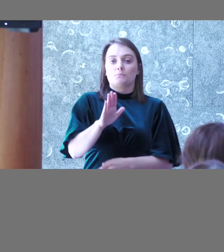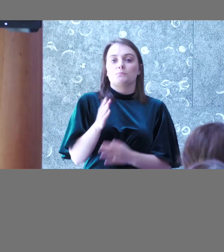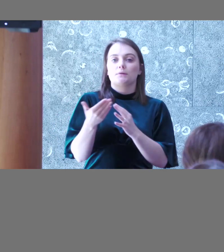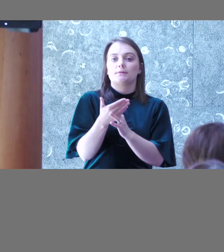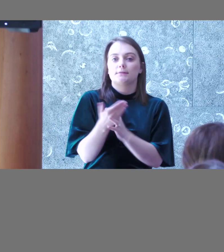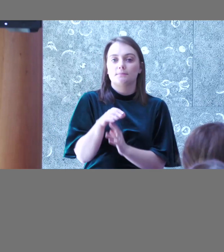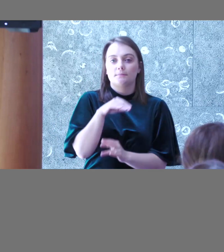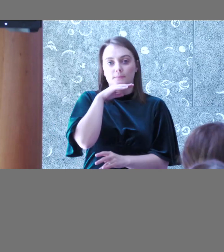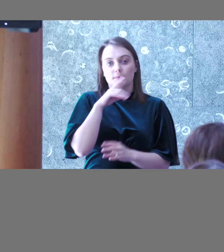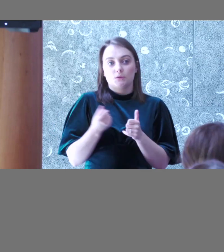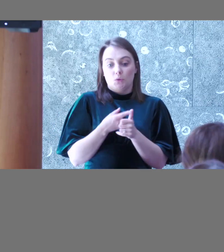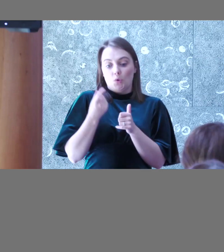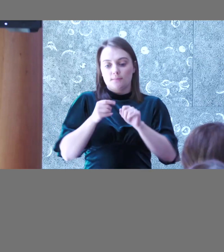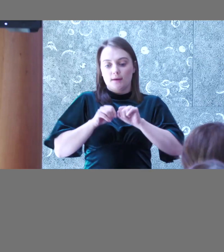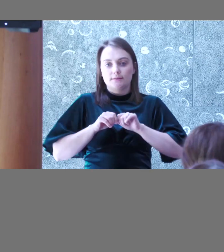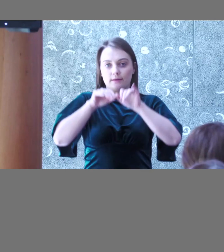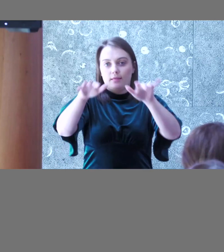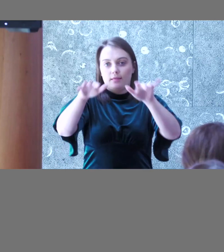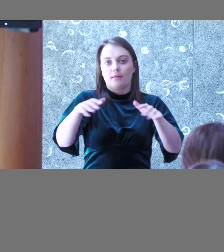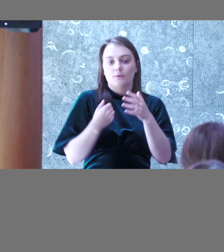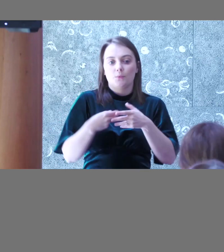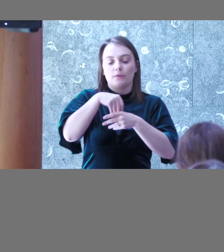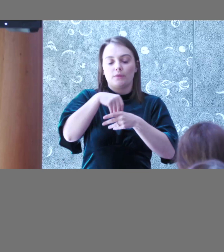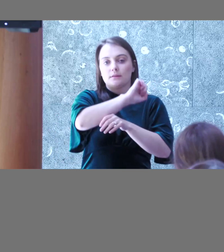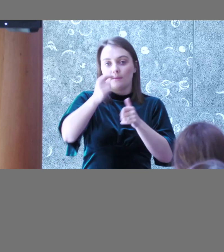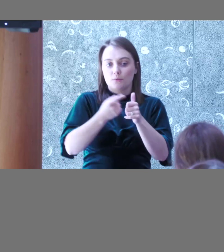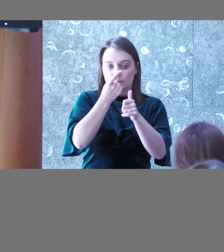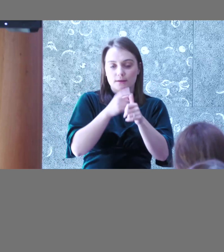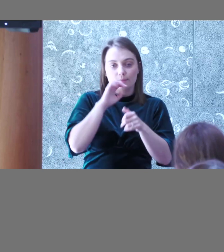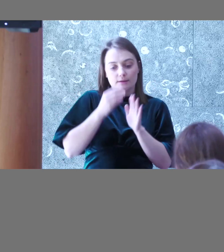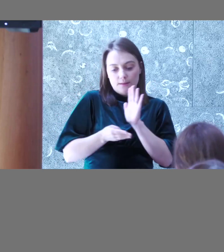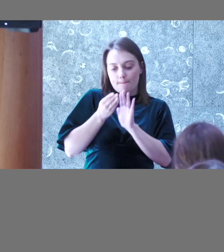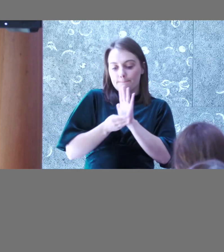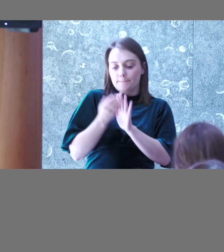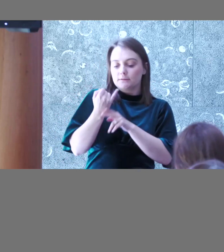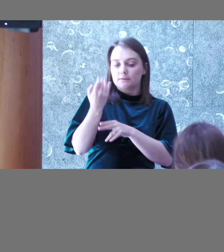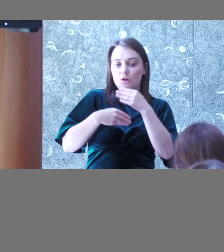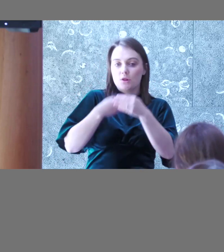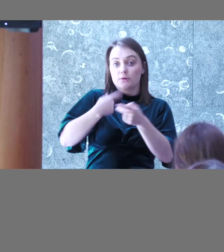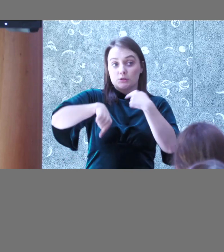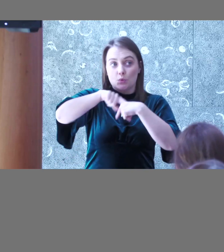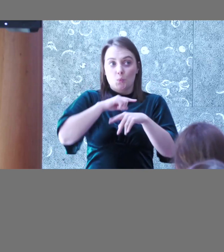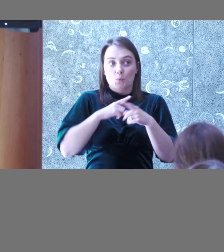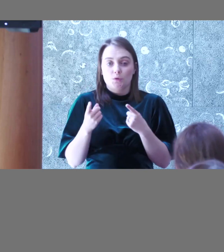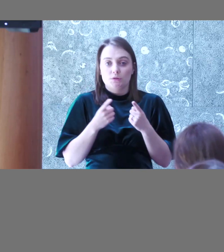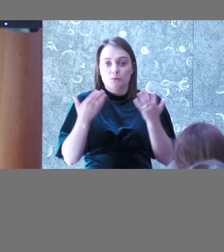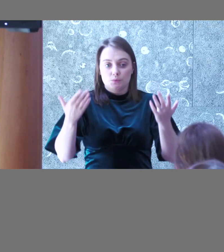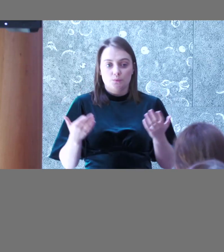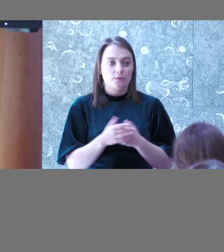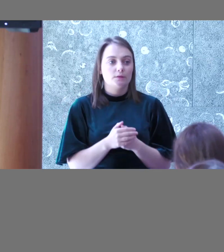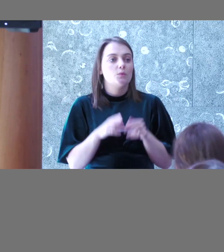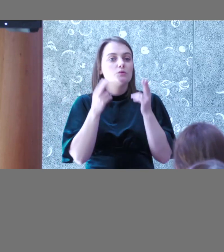which then, in second, it comes into theirs by default, because it's built into the website process we do anyway. So, it becomes